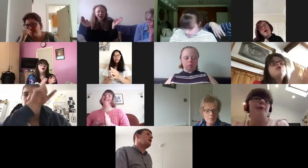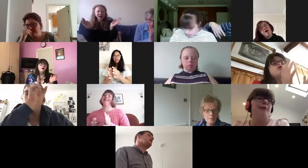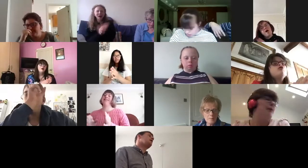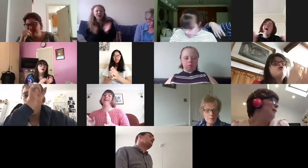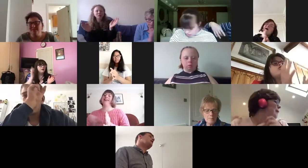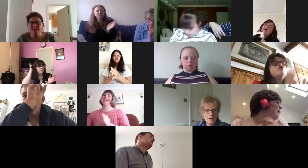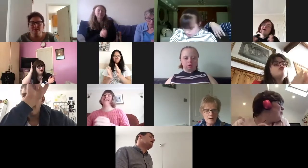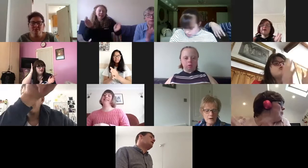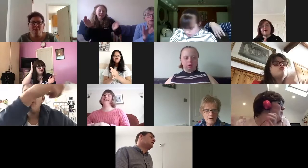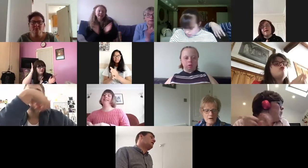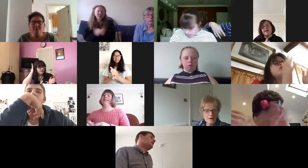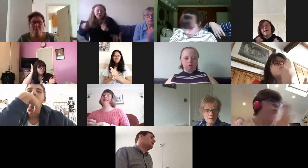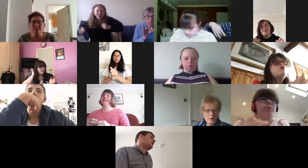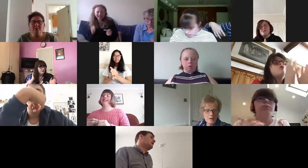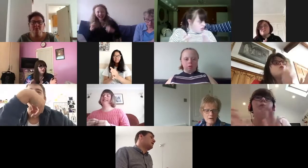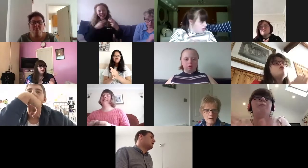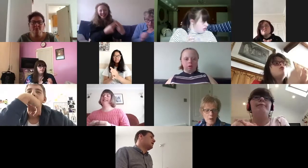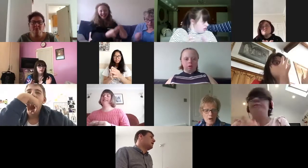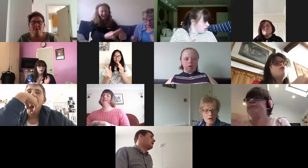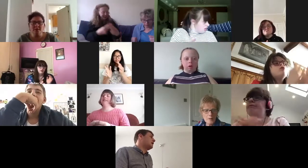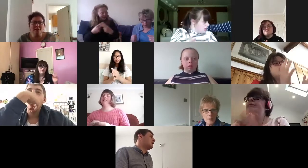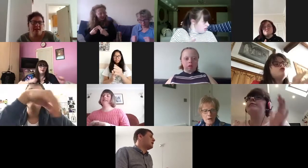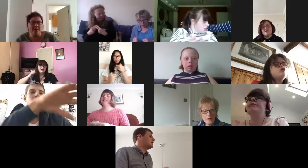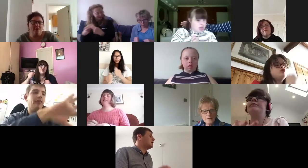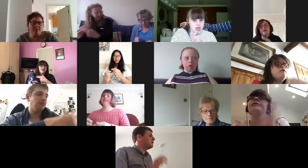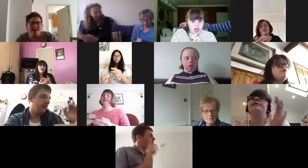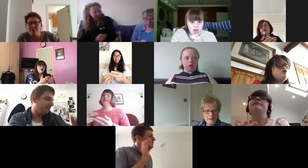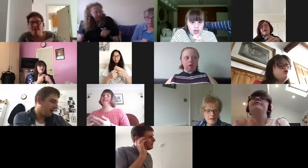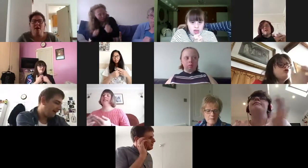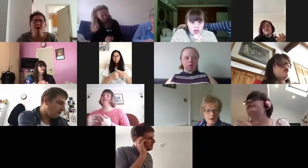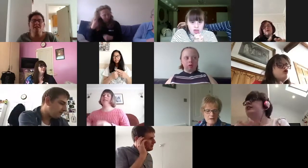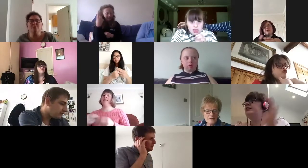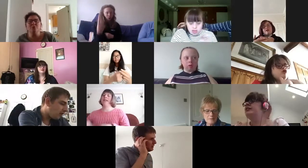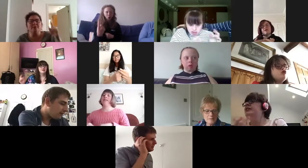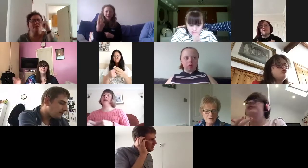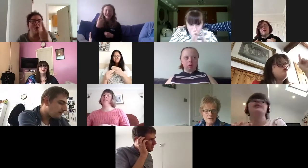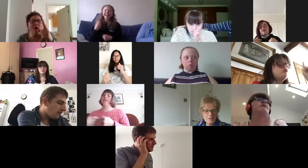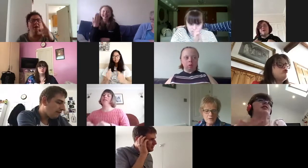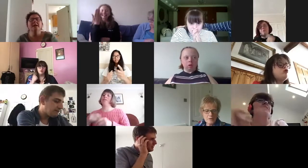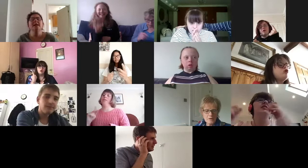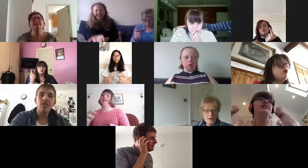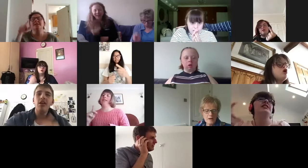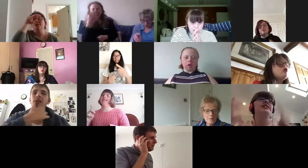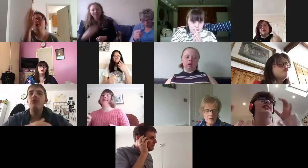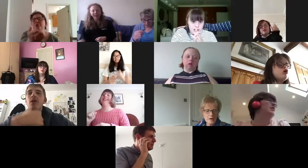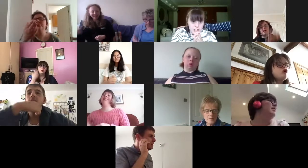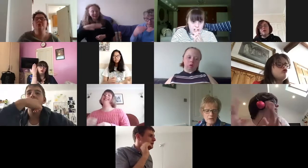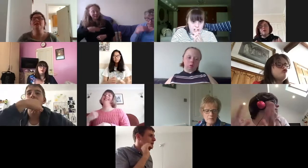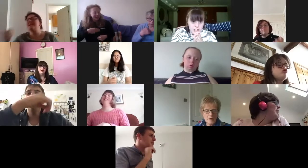Let's all dance together, everybody move as one, it's in you, it's in me,